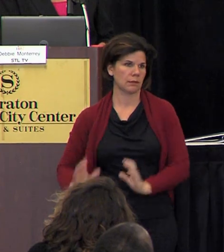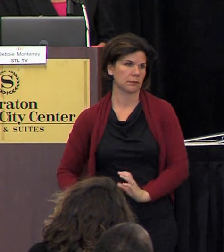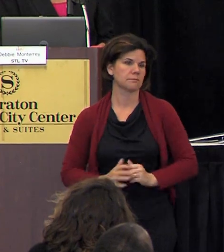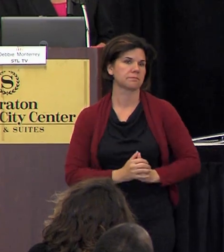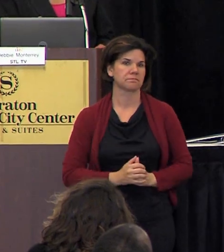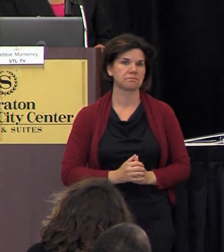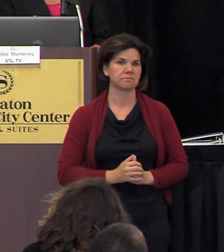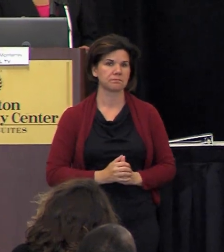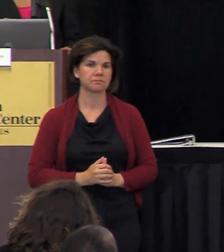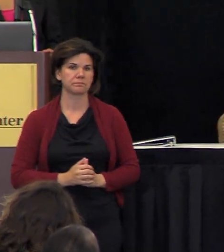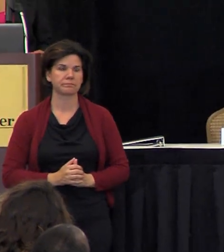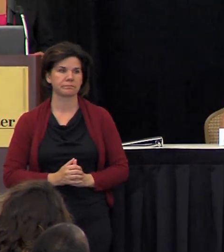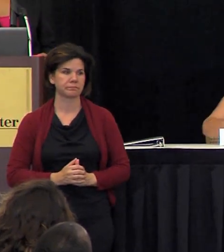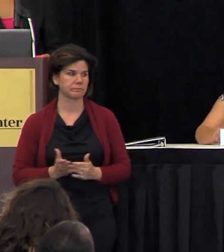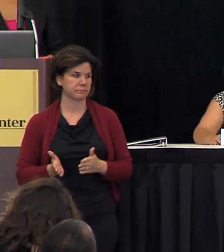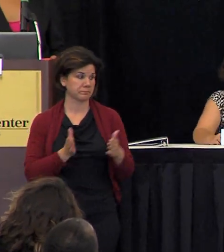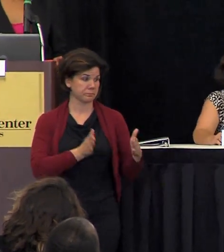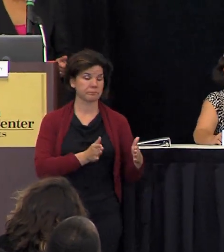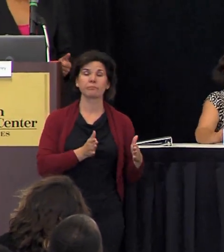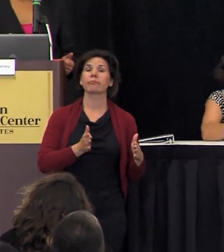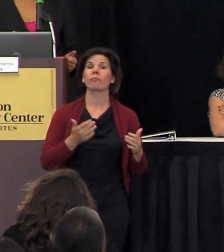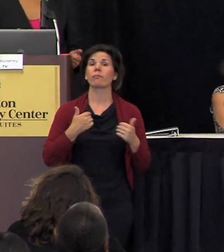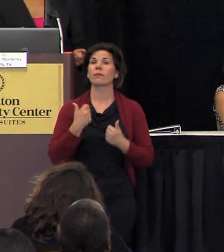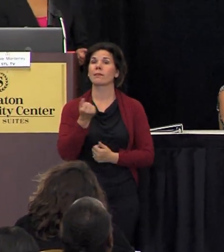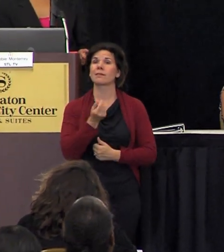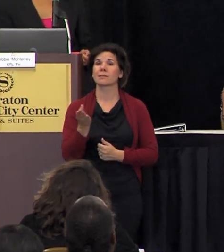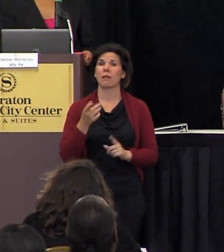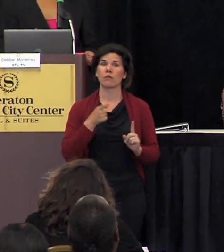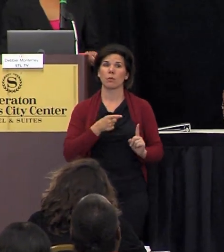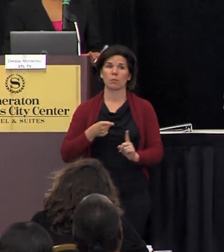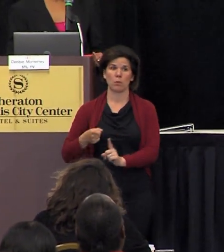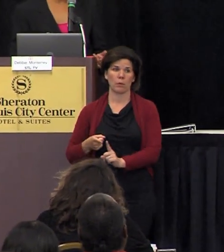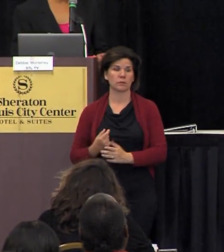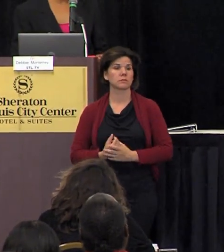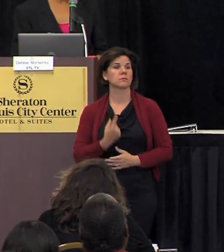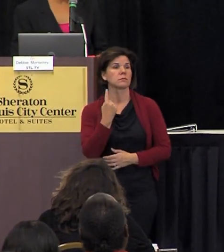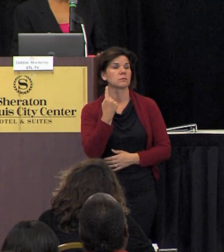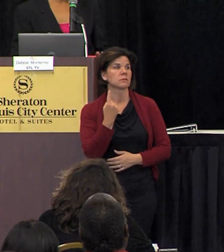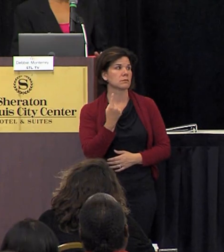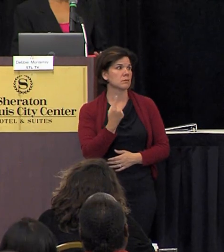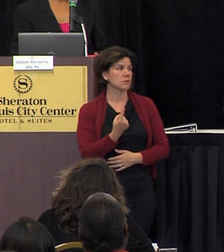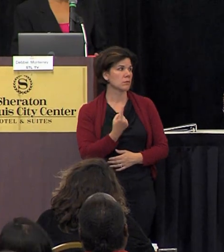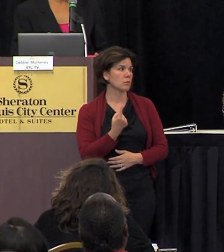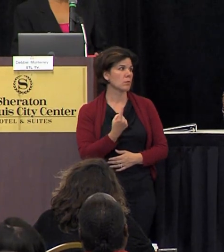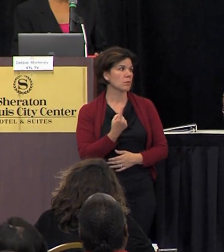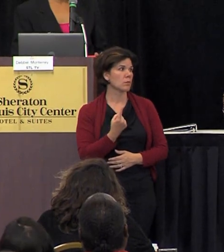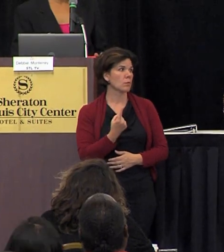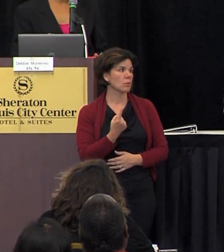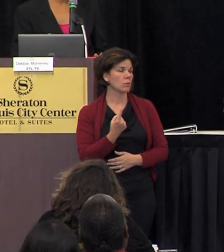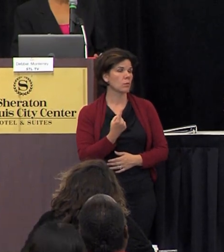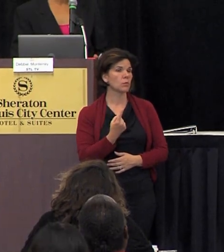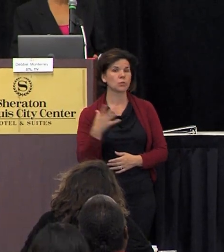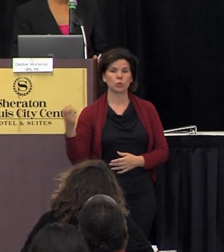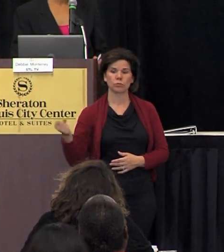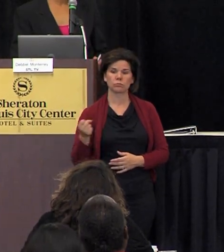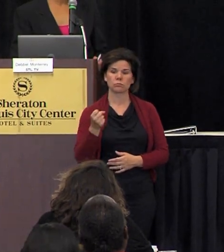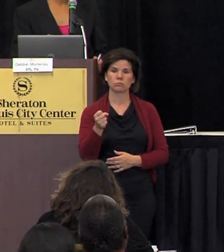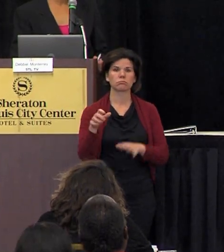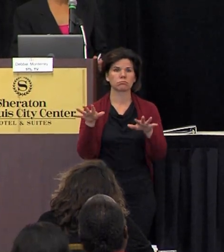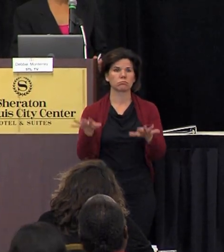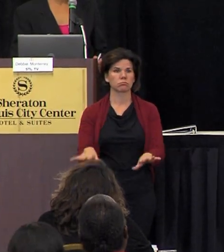i have um several points and one to uh to resettlement process